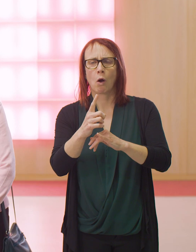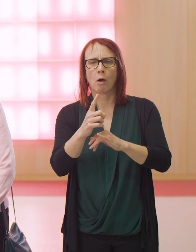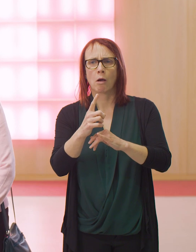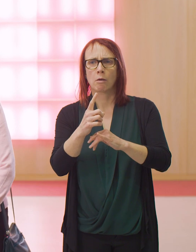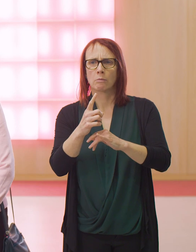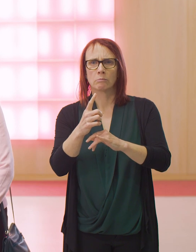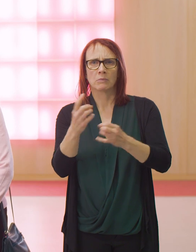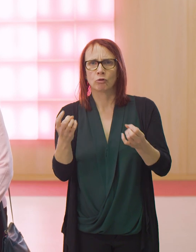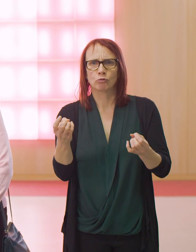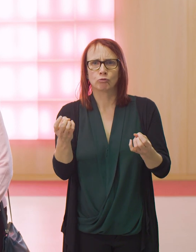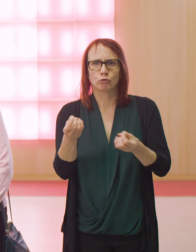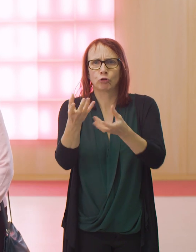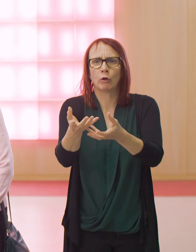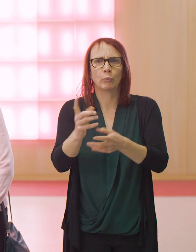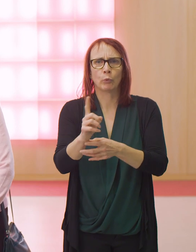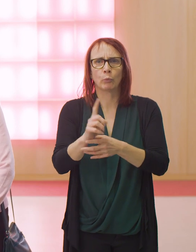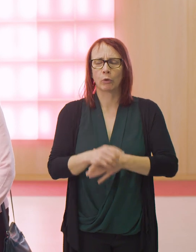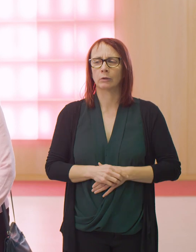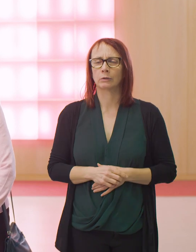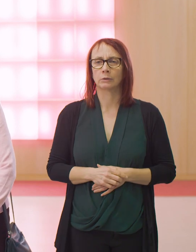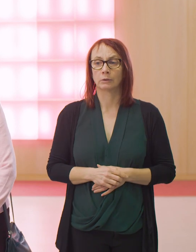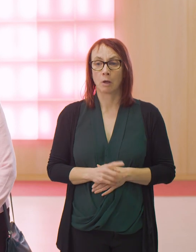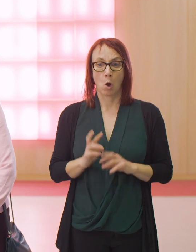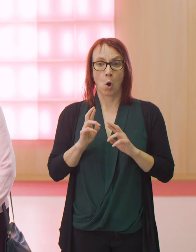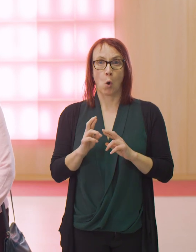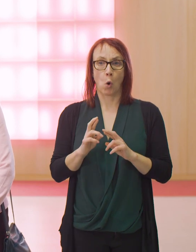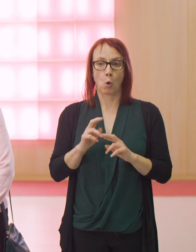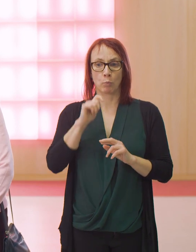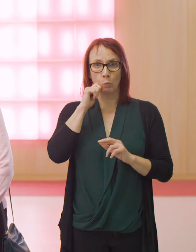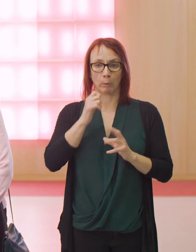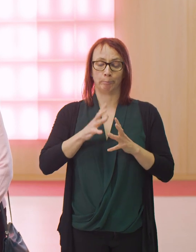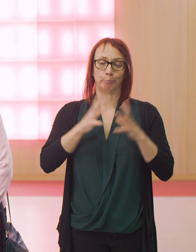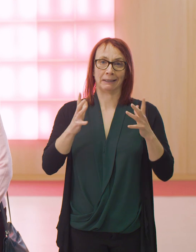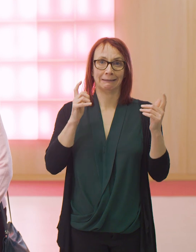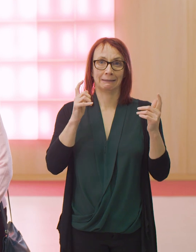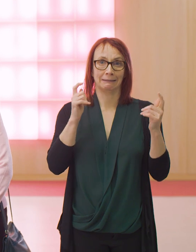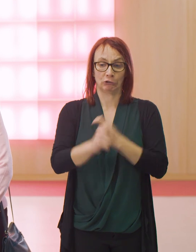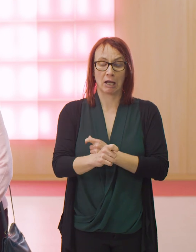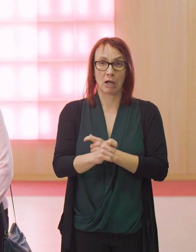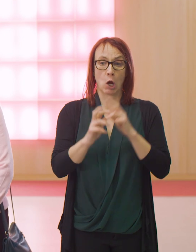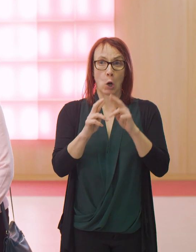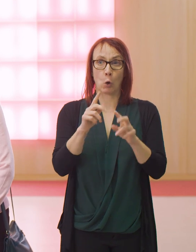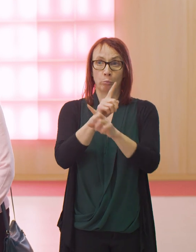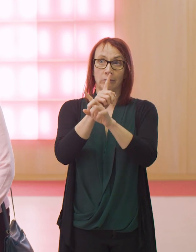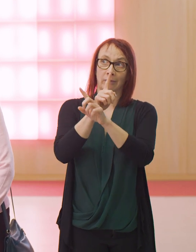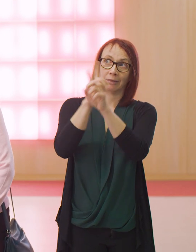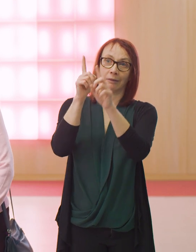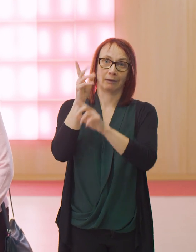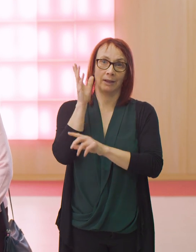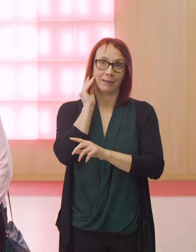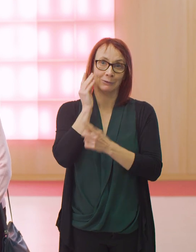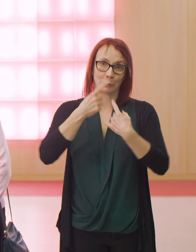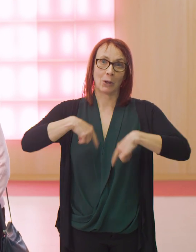I hope it can make a very big difference and I hope we can trust that we're being listened to. And some of